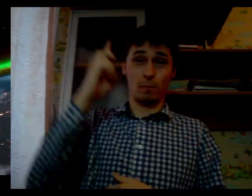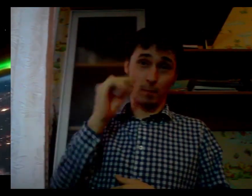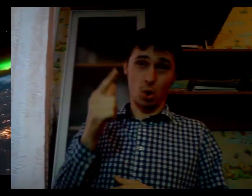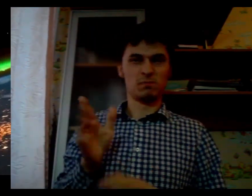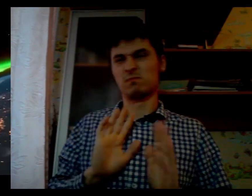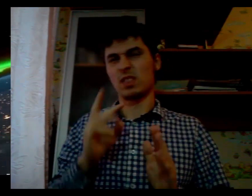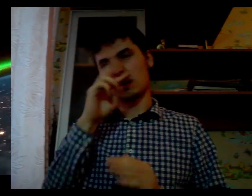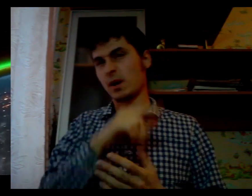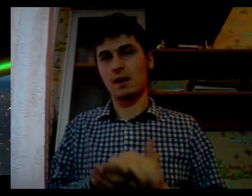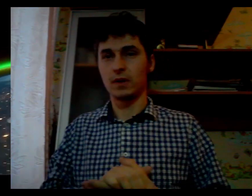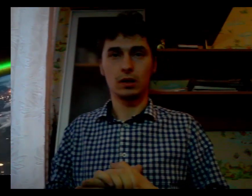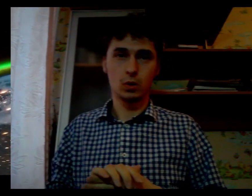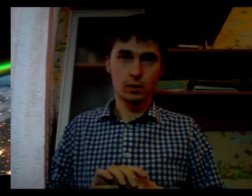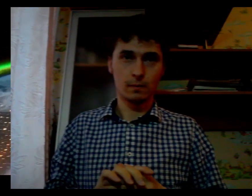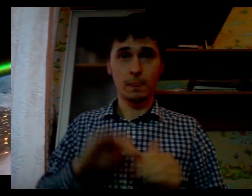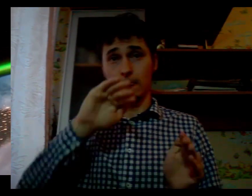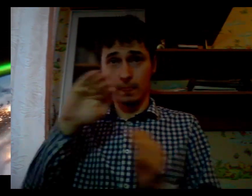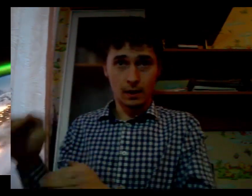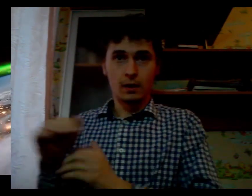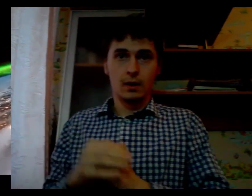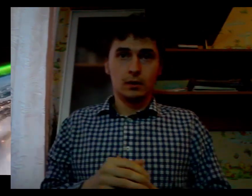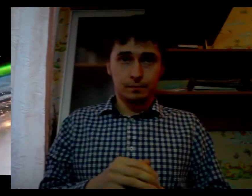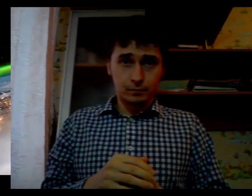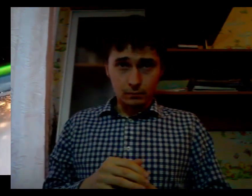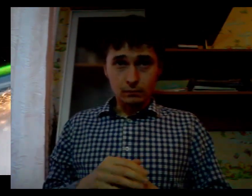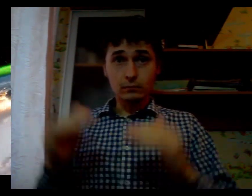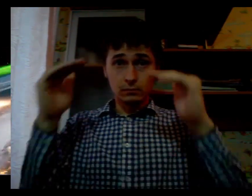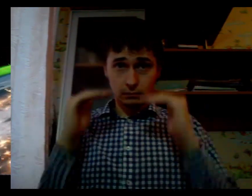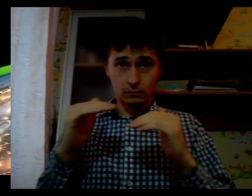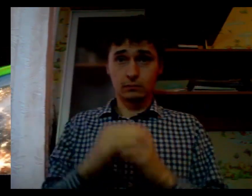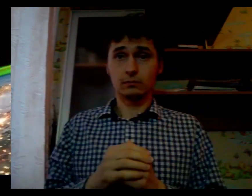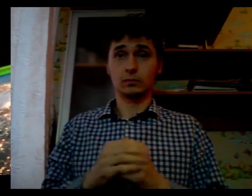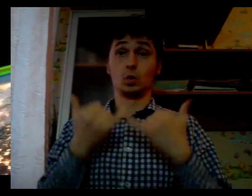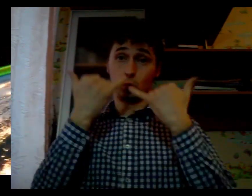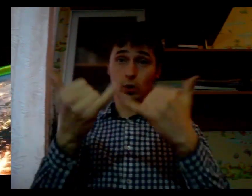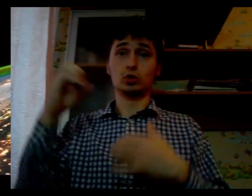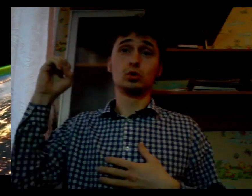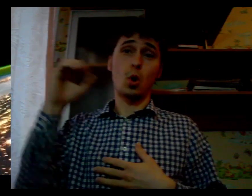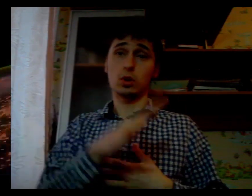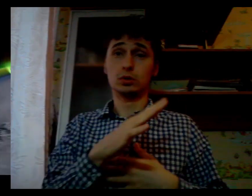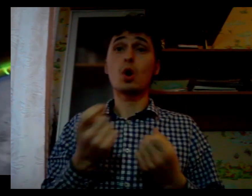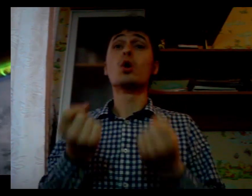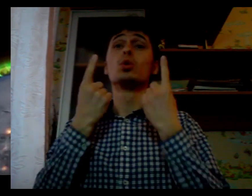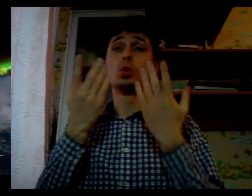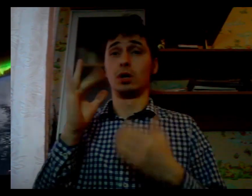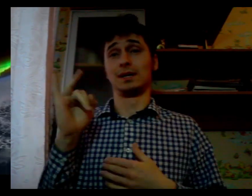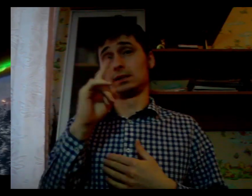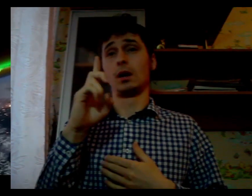Realizing this goal will require an intrapreneurial spirit, an annuan generation of scientists' anatomy.